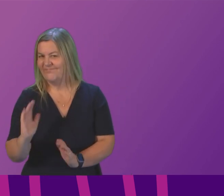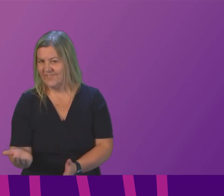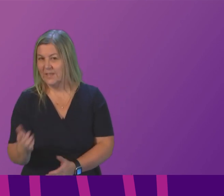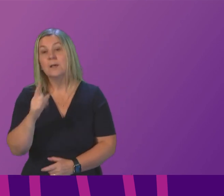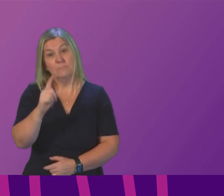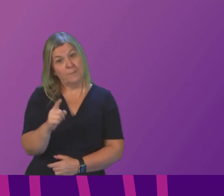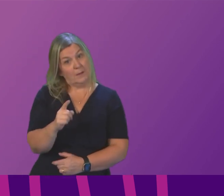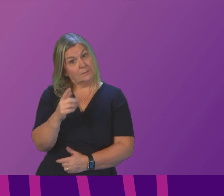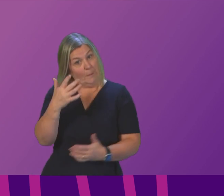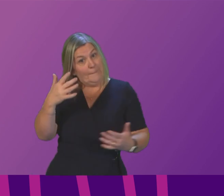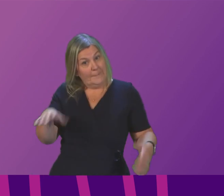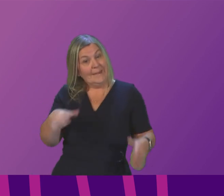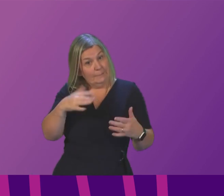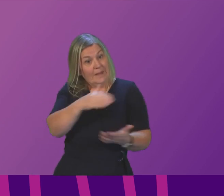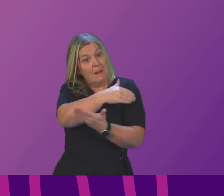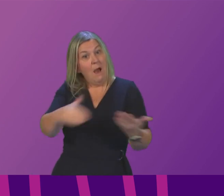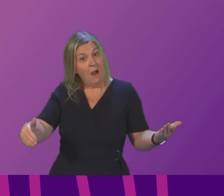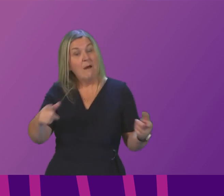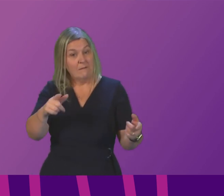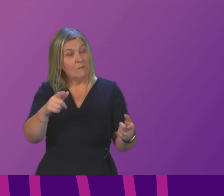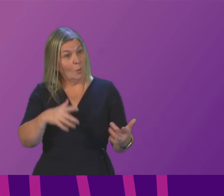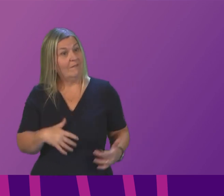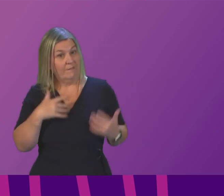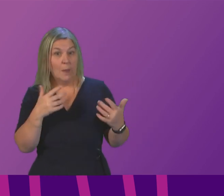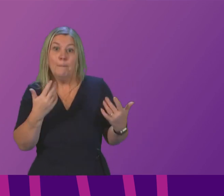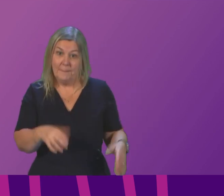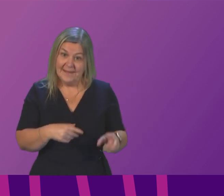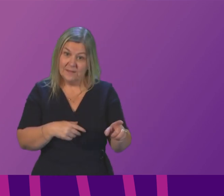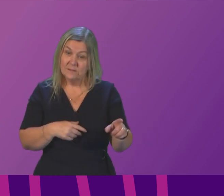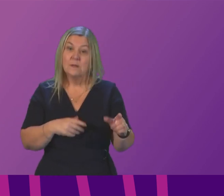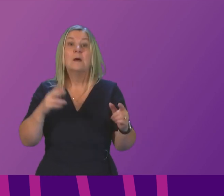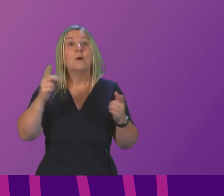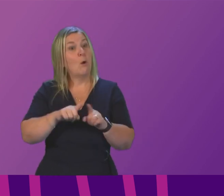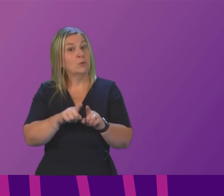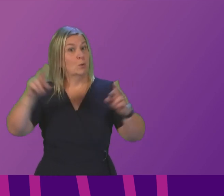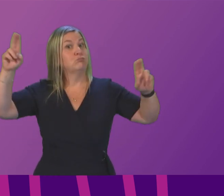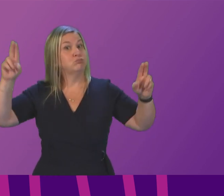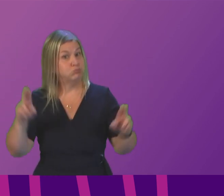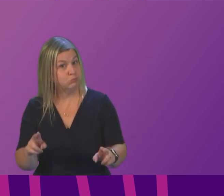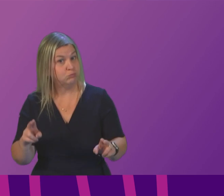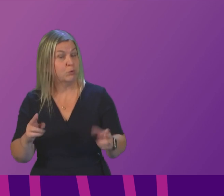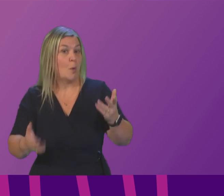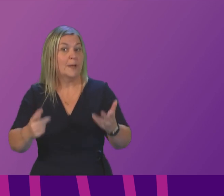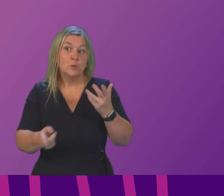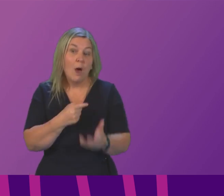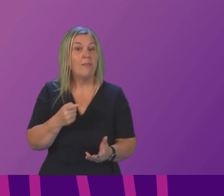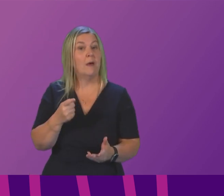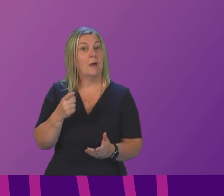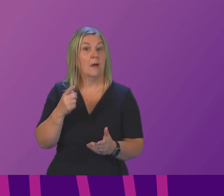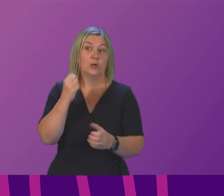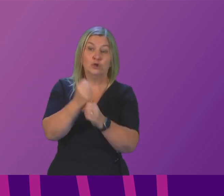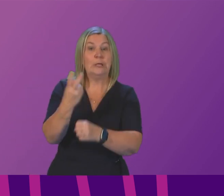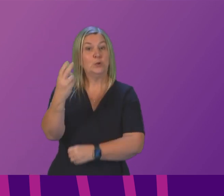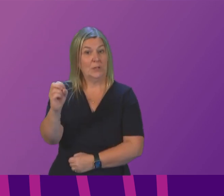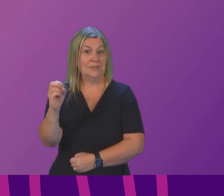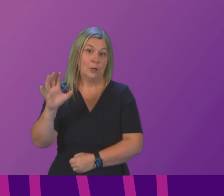.5% that is the half way to net zero and we have decarbonised faster than any G20 country so I think Scotland is